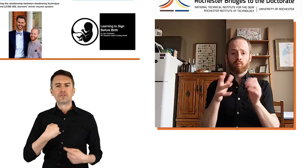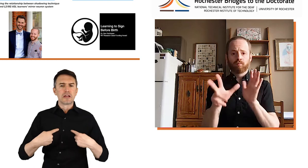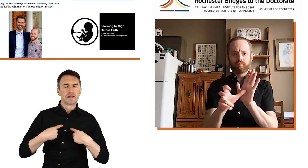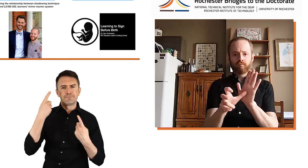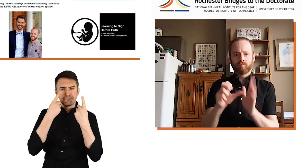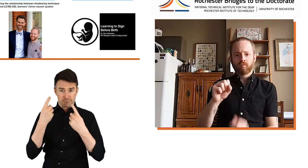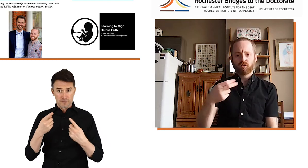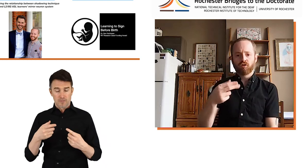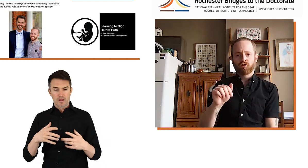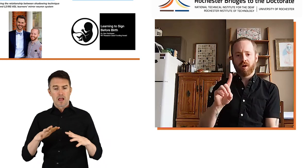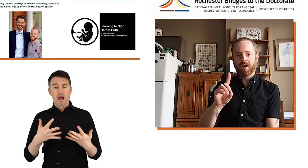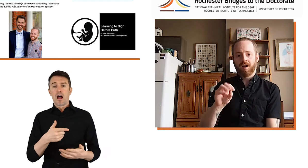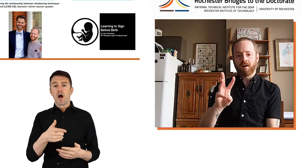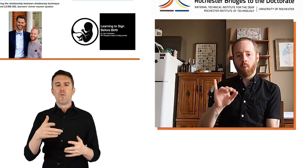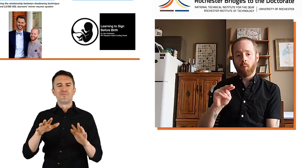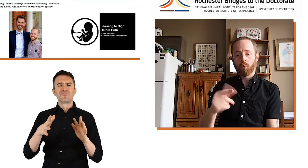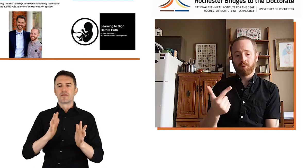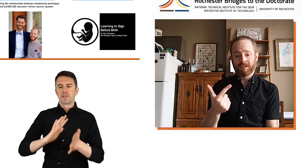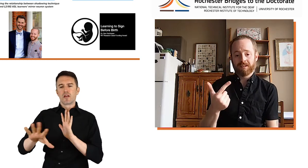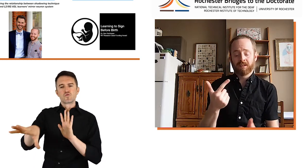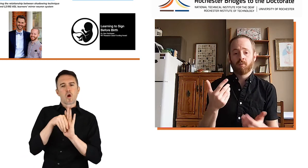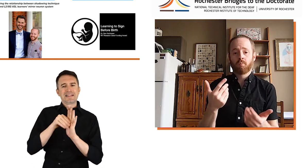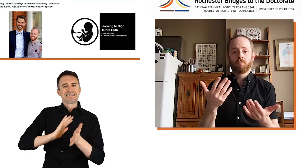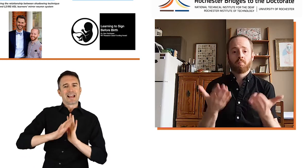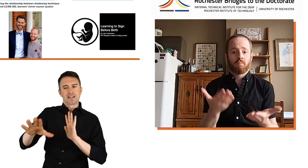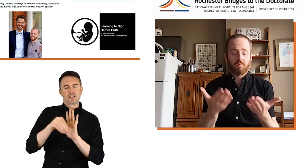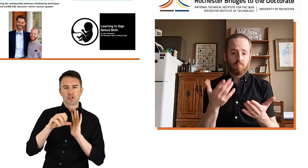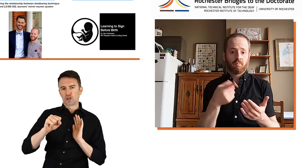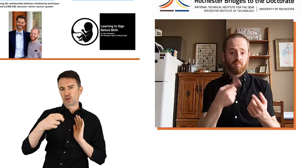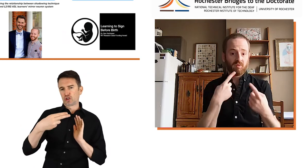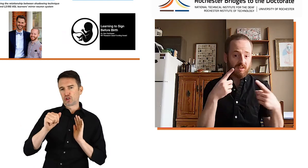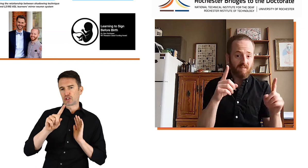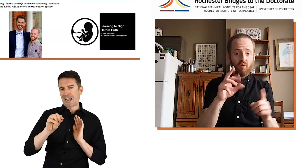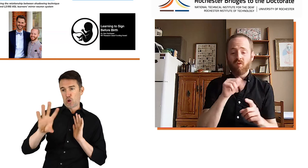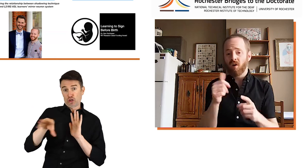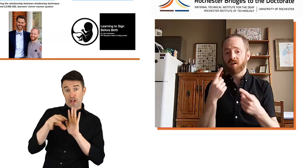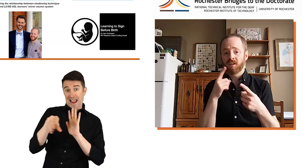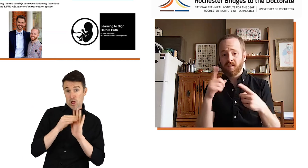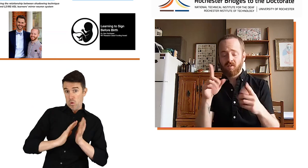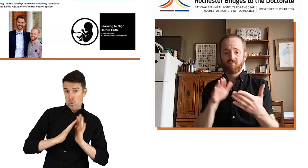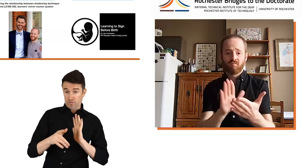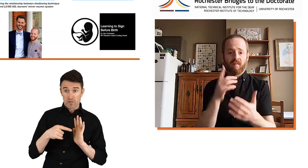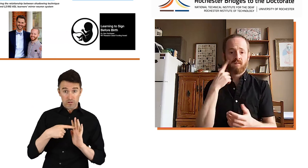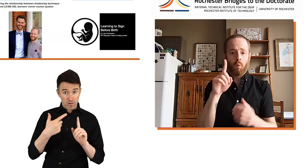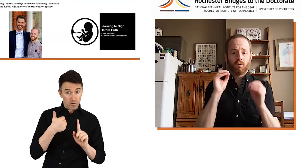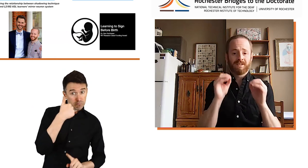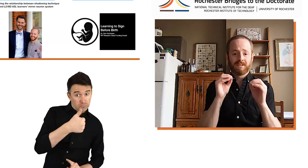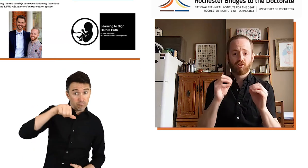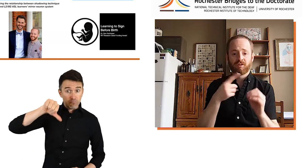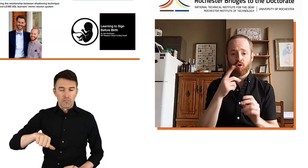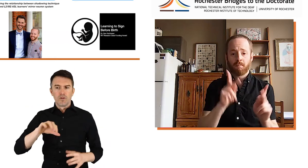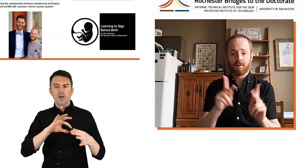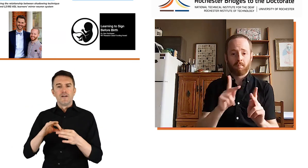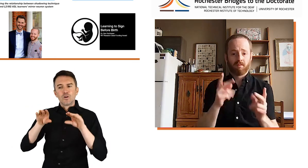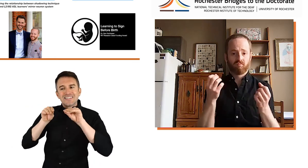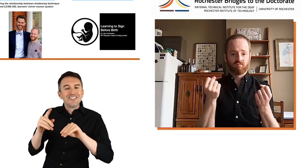And basically, we are curious how shadowing, whether or not it's successful or an unsuccessful approach